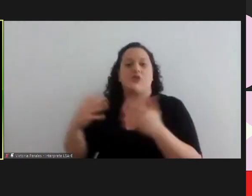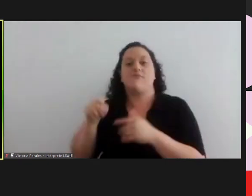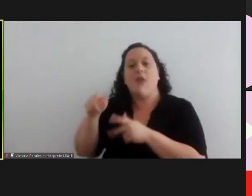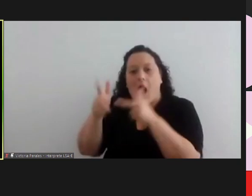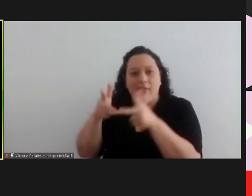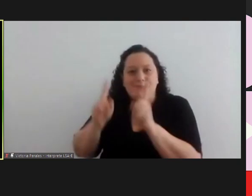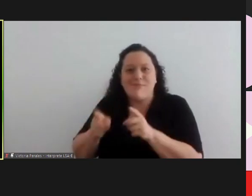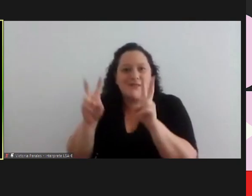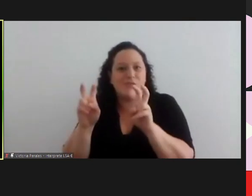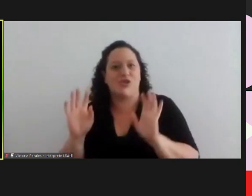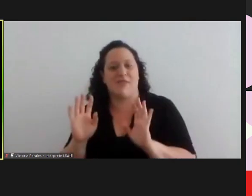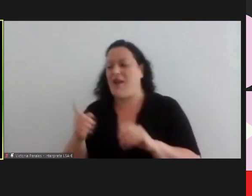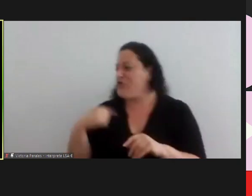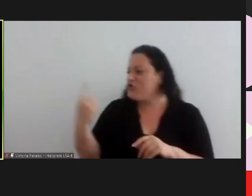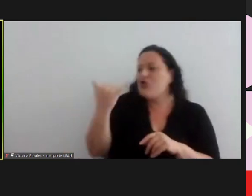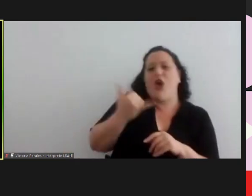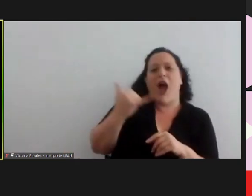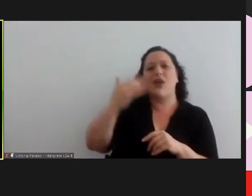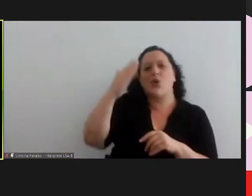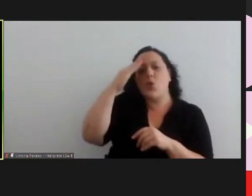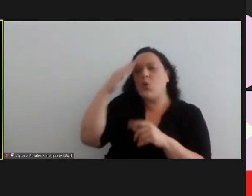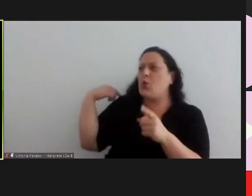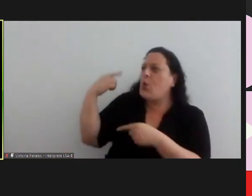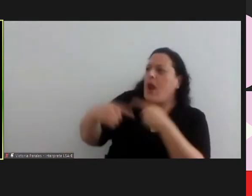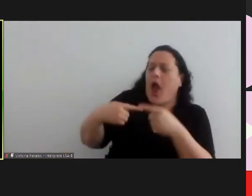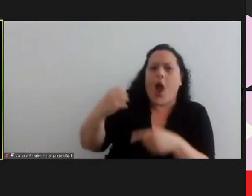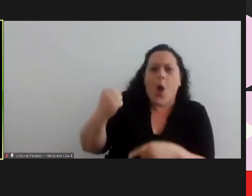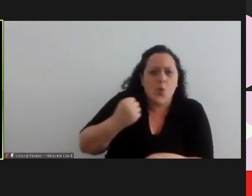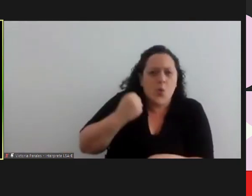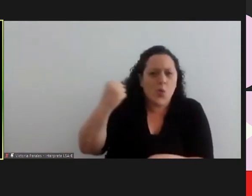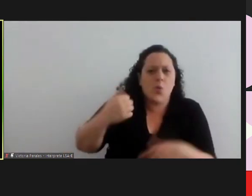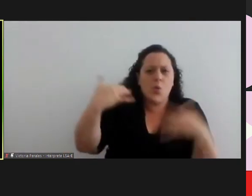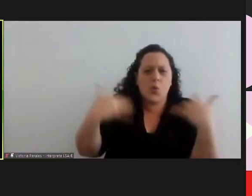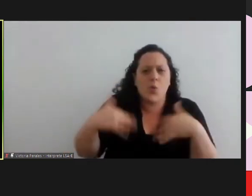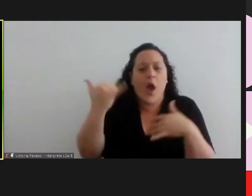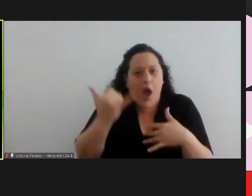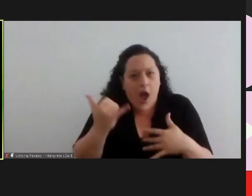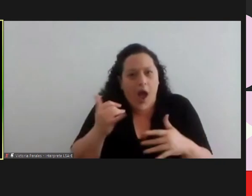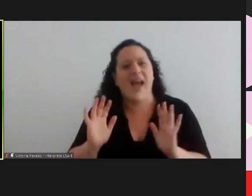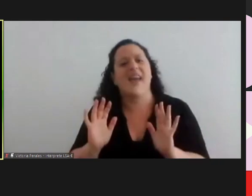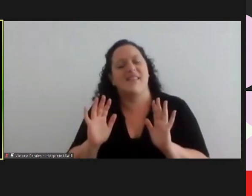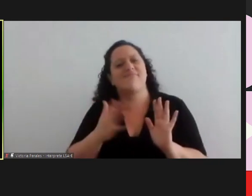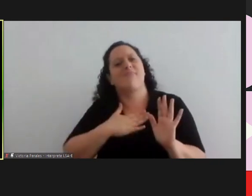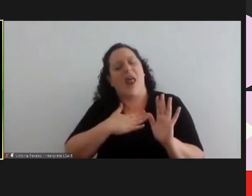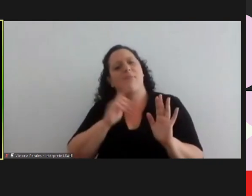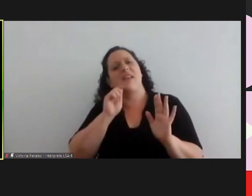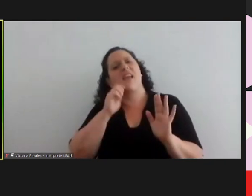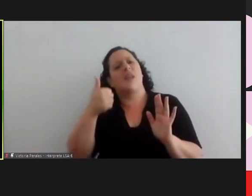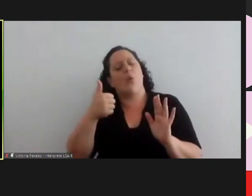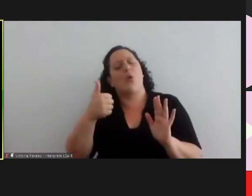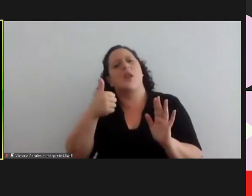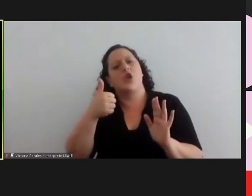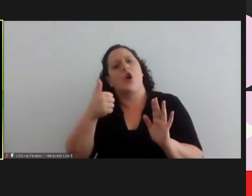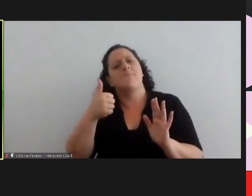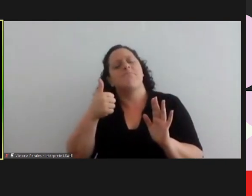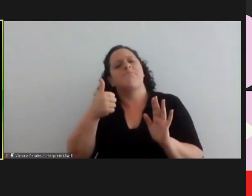experts but in the indian culture there's a lot of wealth a lot of richness to be used to be developed